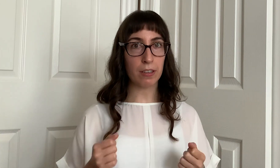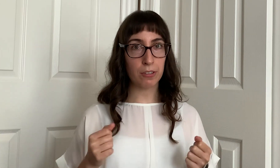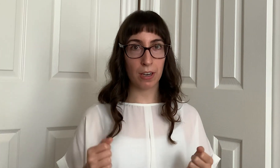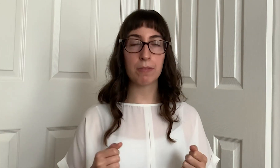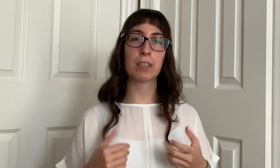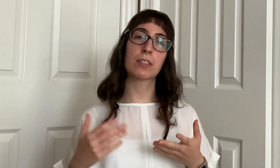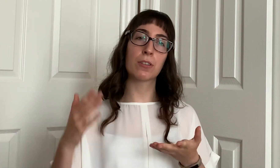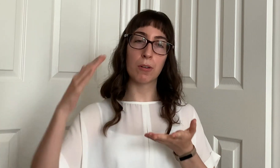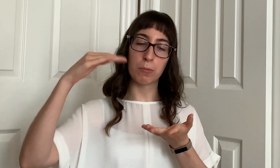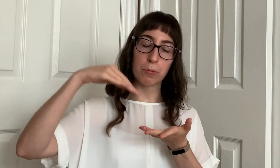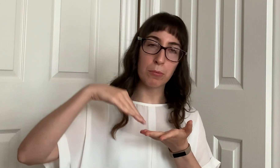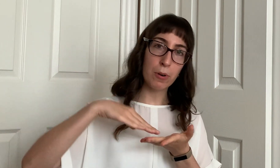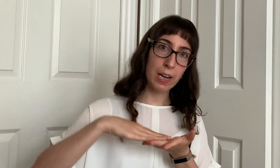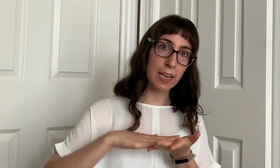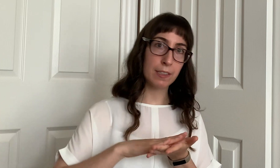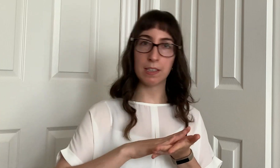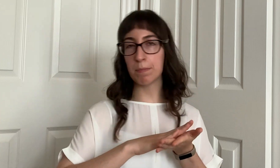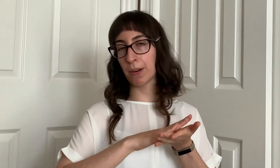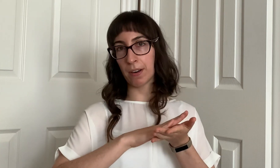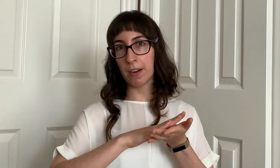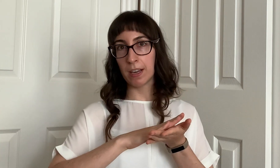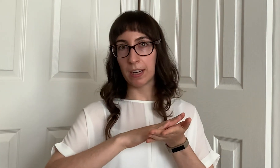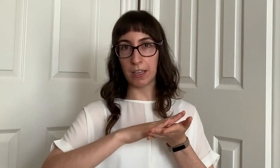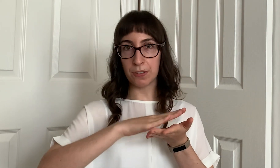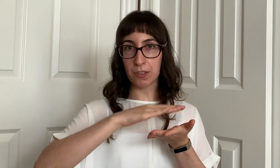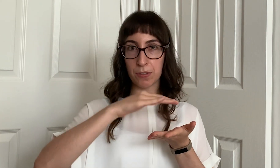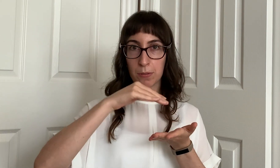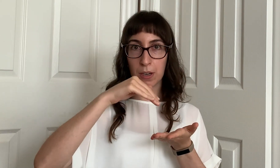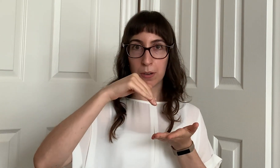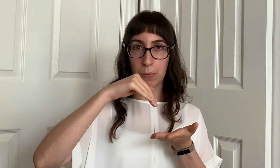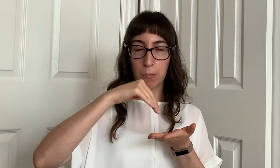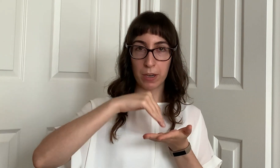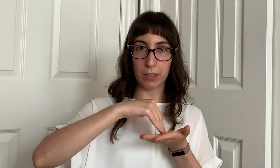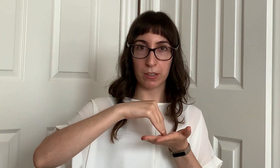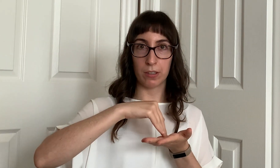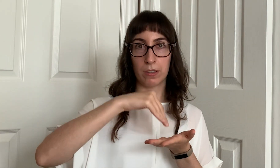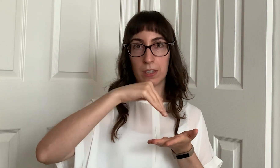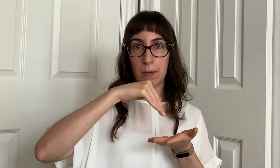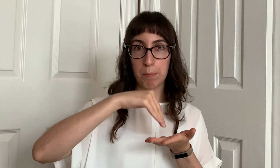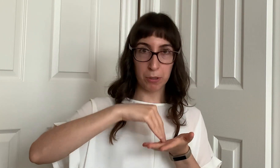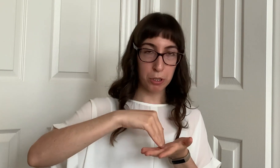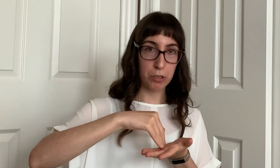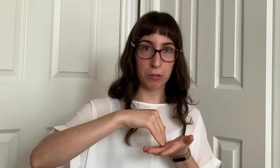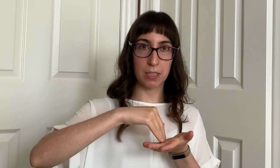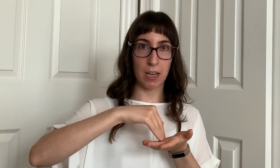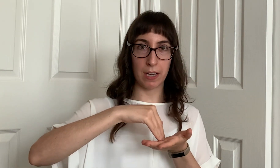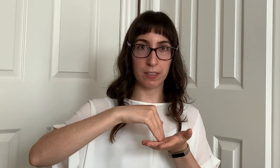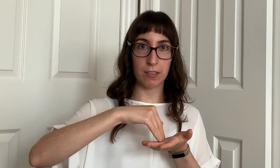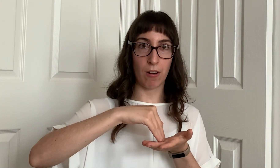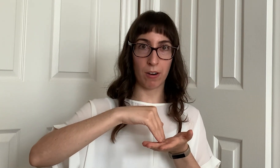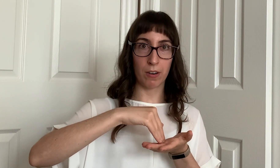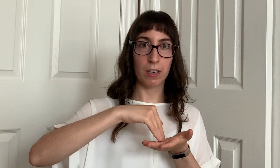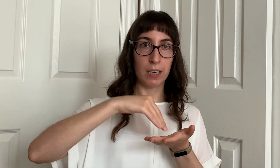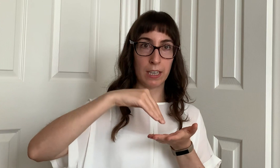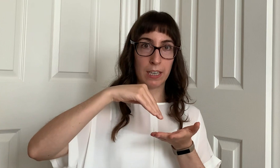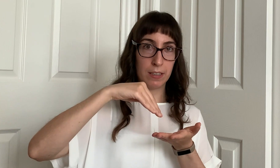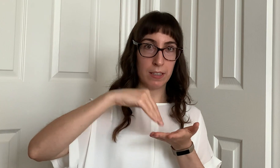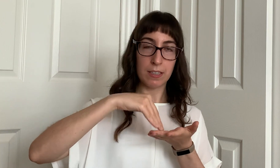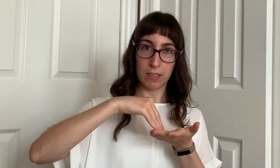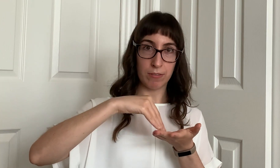the psychographics go way deeper into what the emotional sides are in this